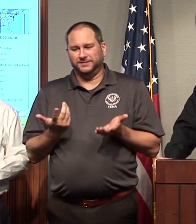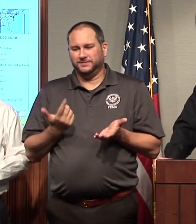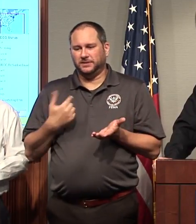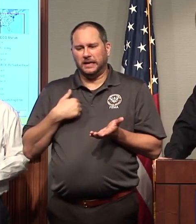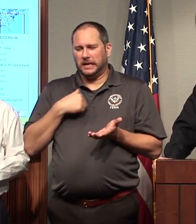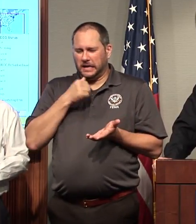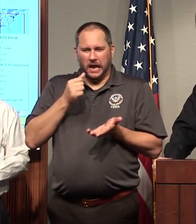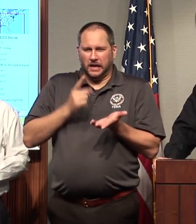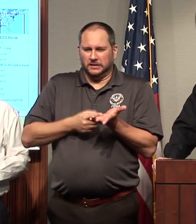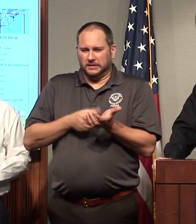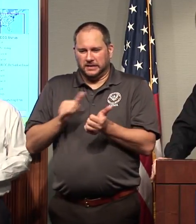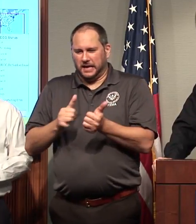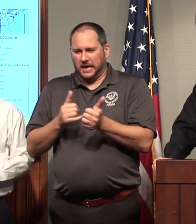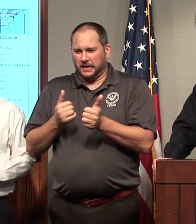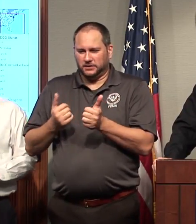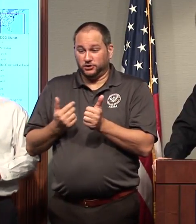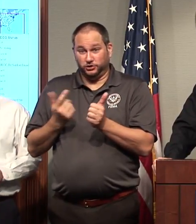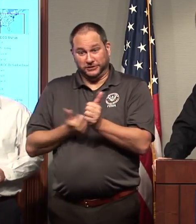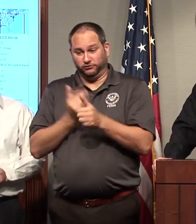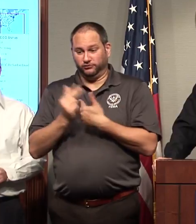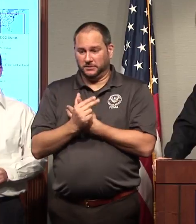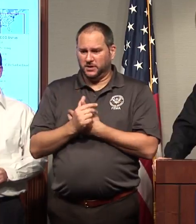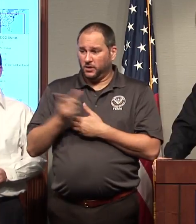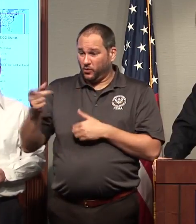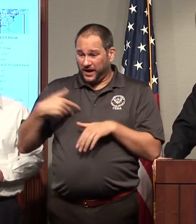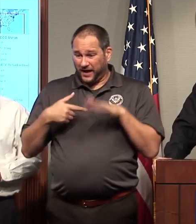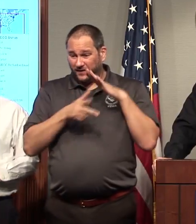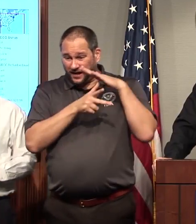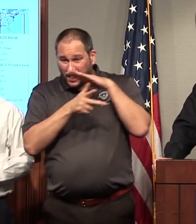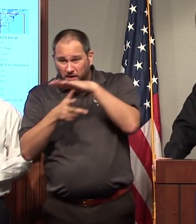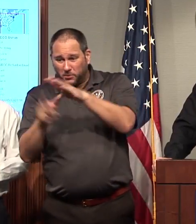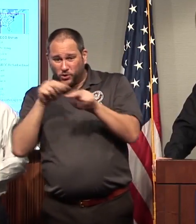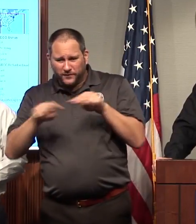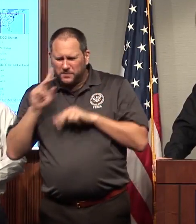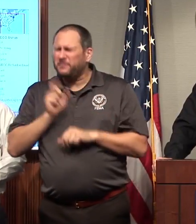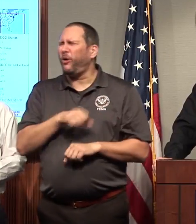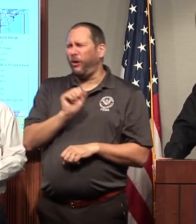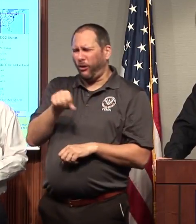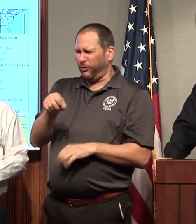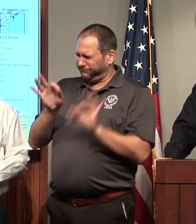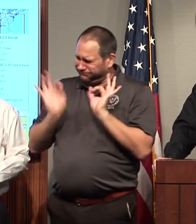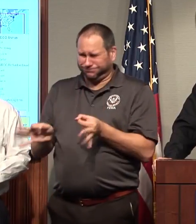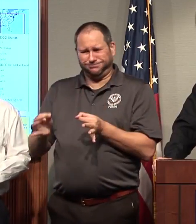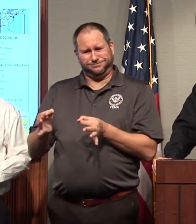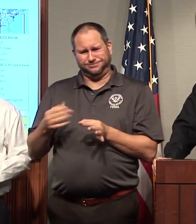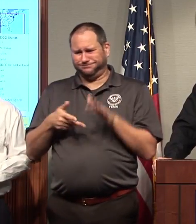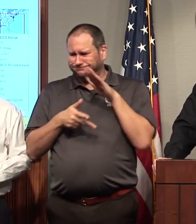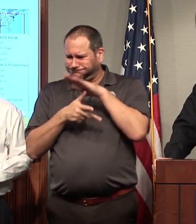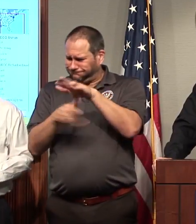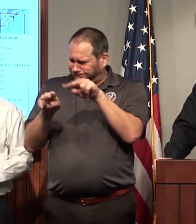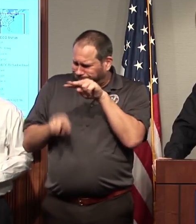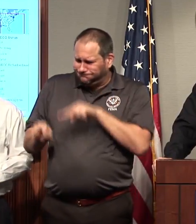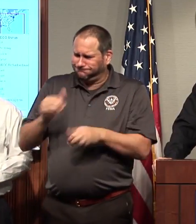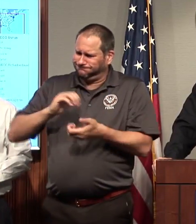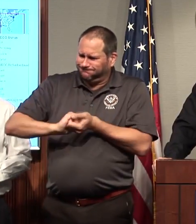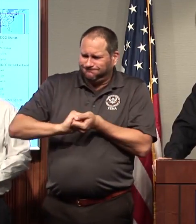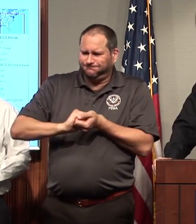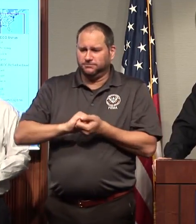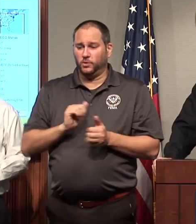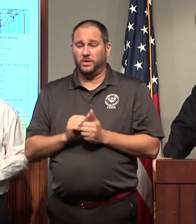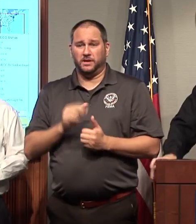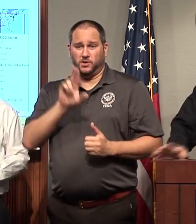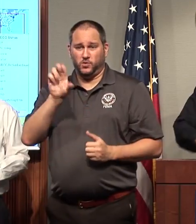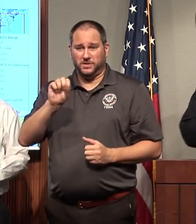rabbits. Yeah, they're crapped up looking for people to see if they're Absolutely. Absolutely. Our partners at the United States Coast Guard, DOD